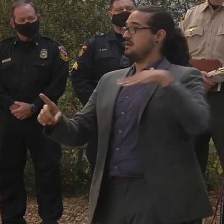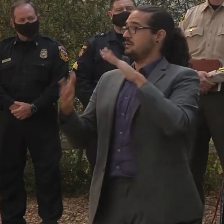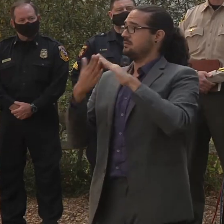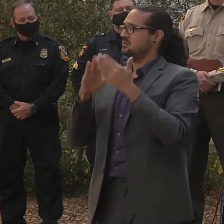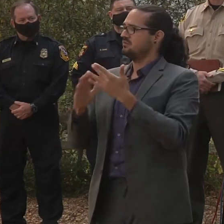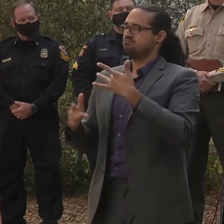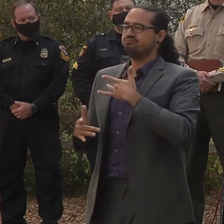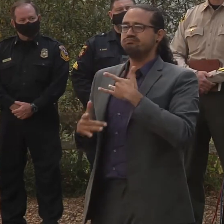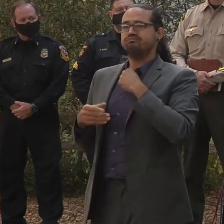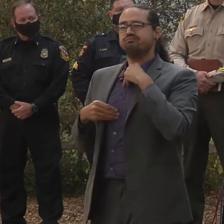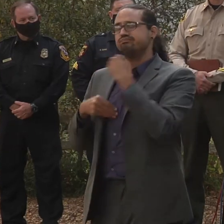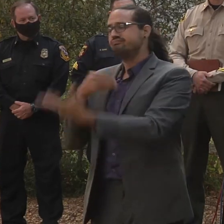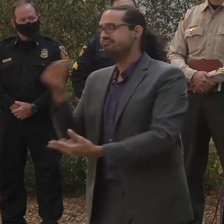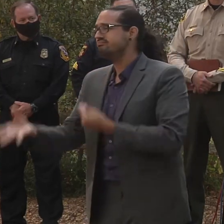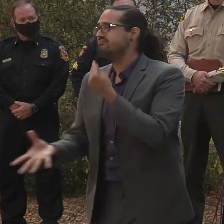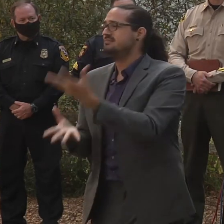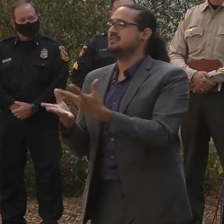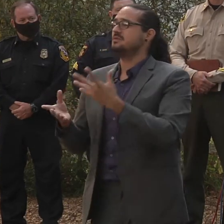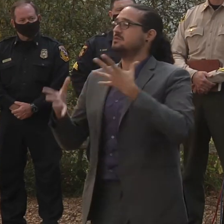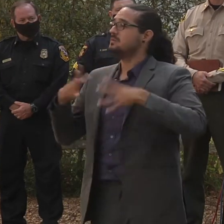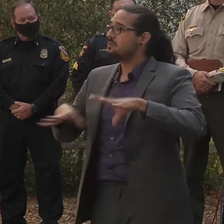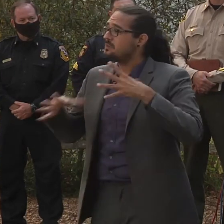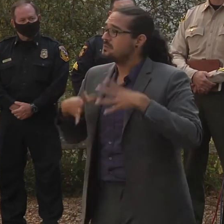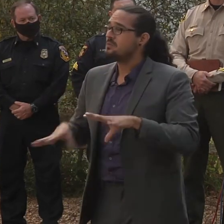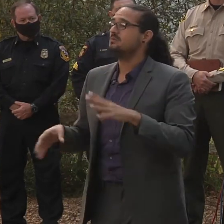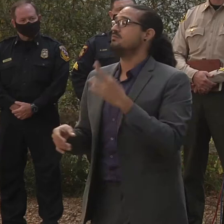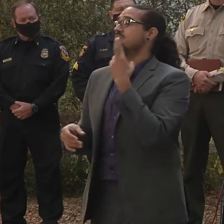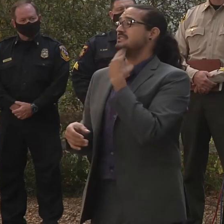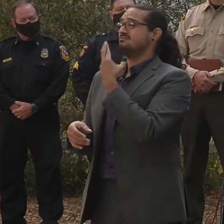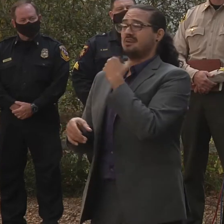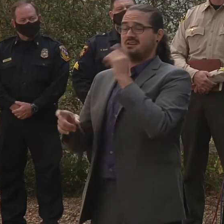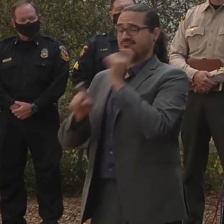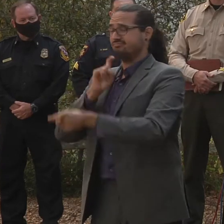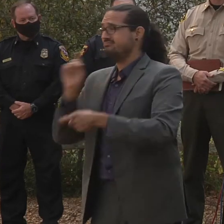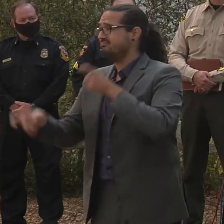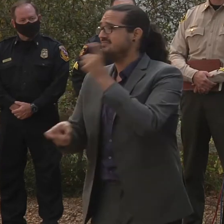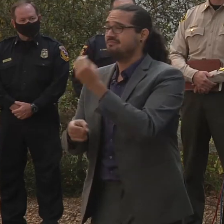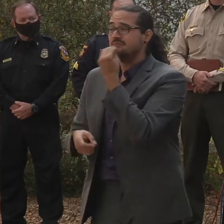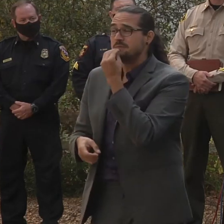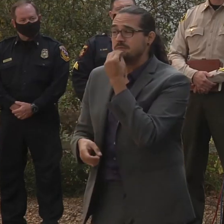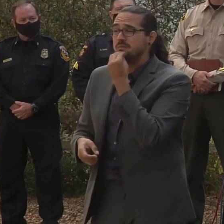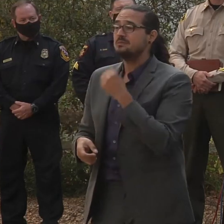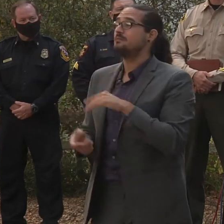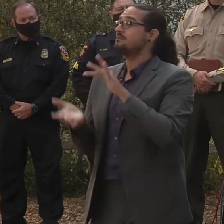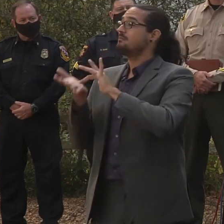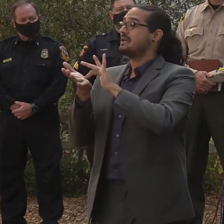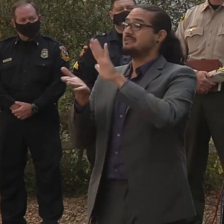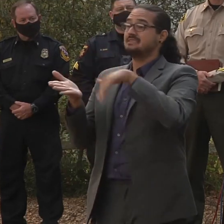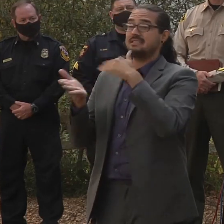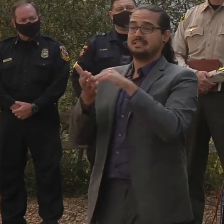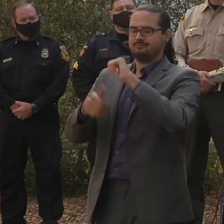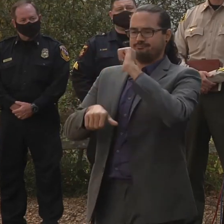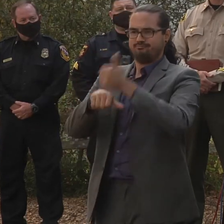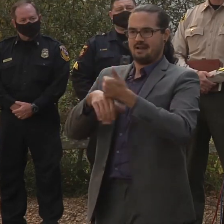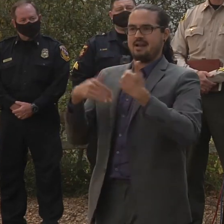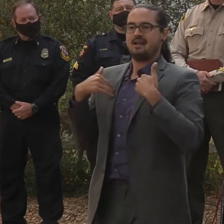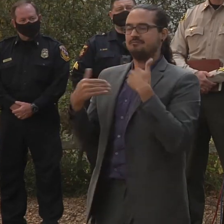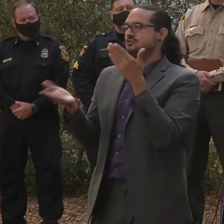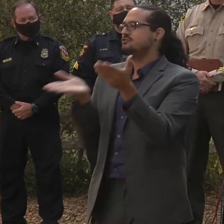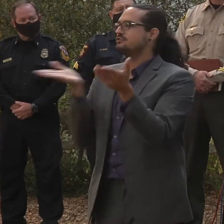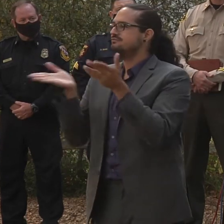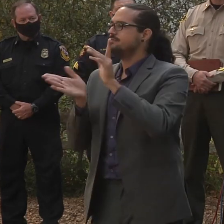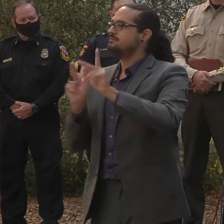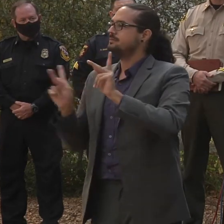food from restaurants, really a medical center that has been set up.